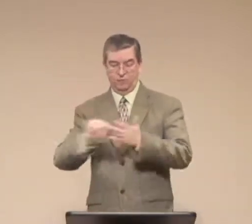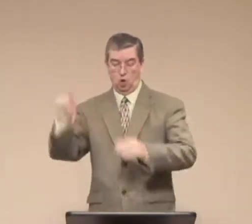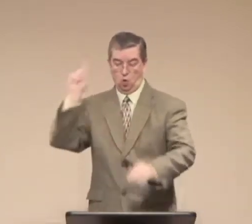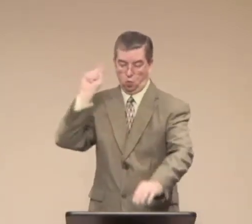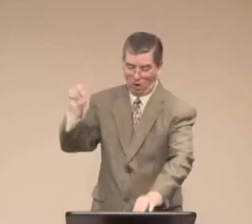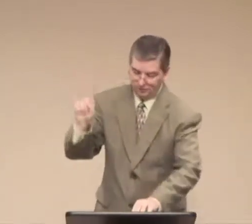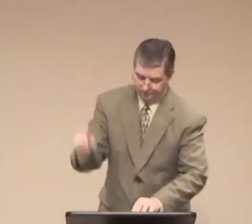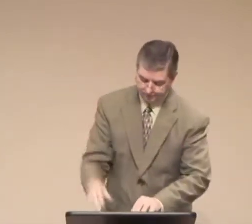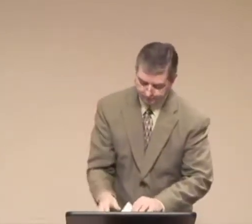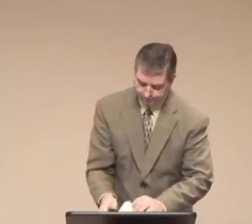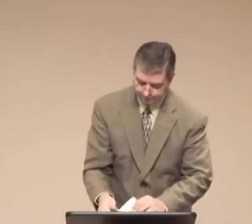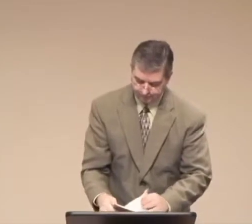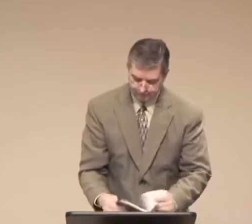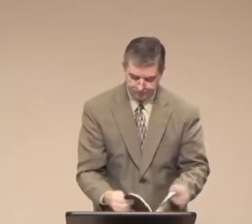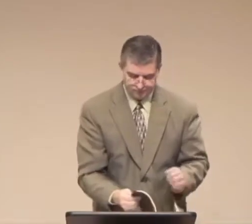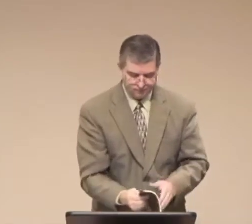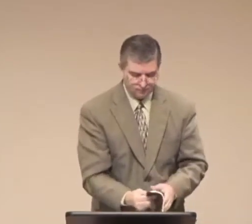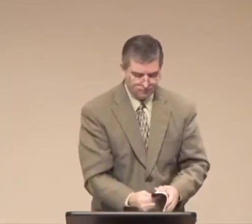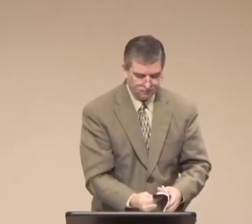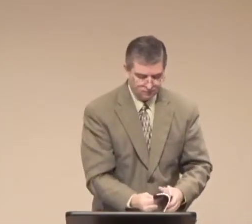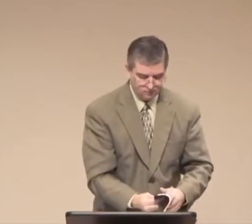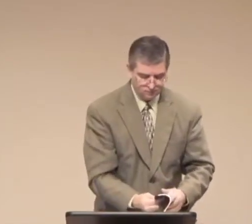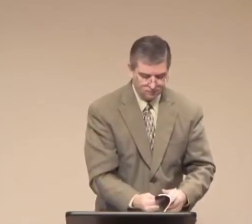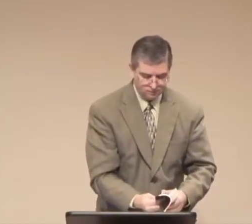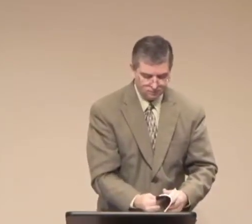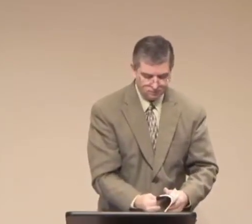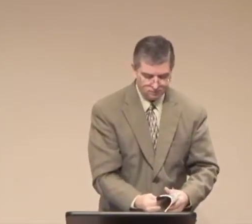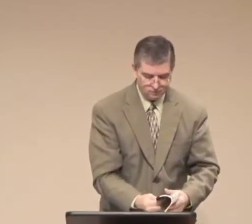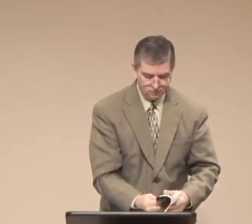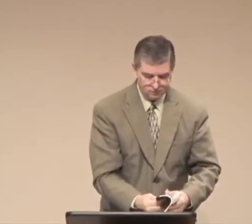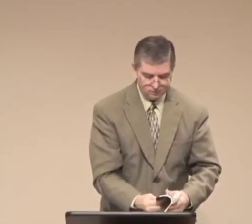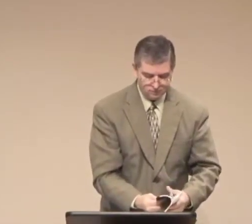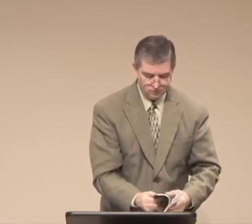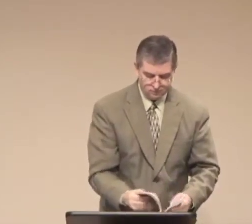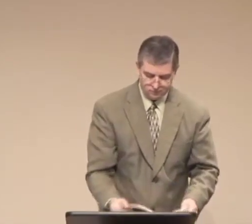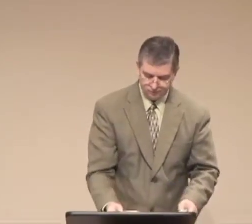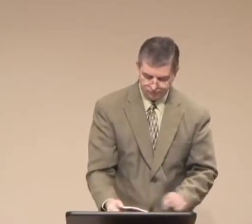chapter 6, verse 1. Look at that for a moment.